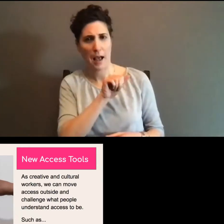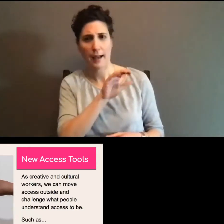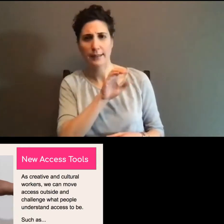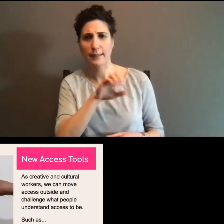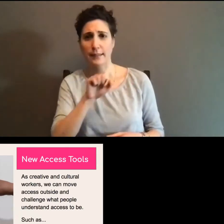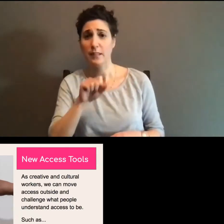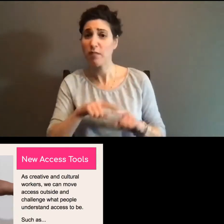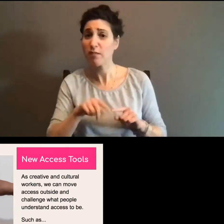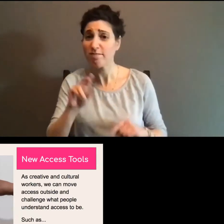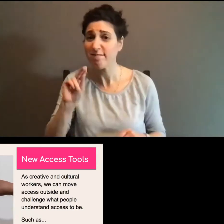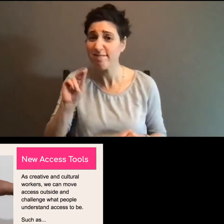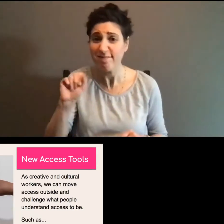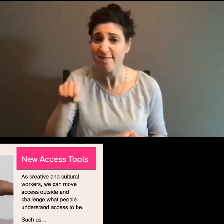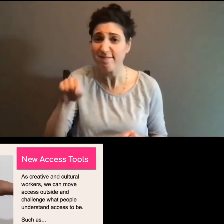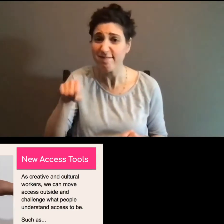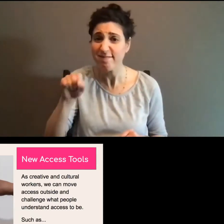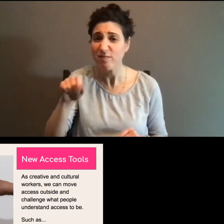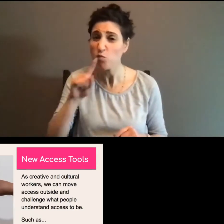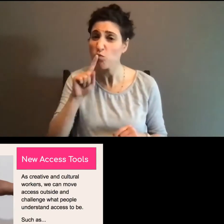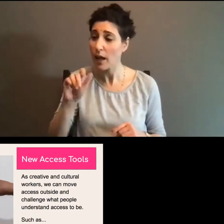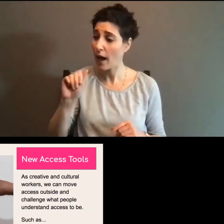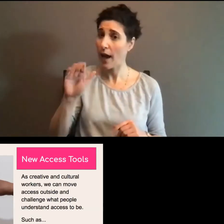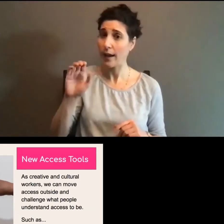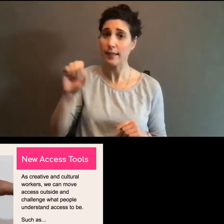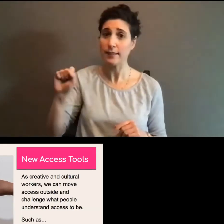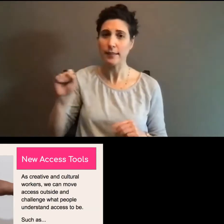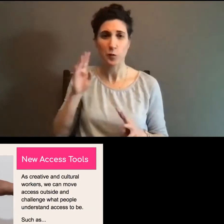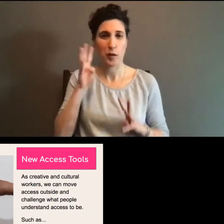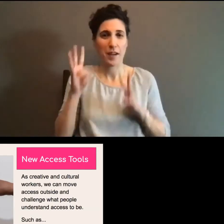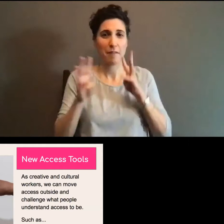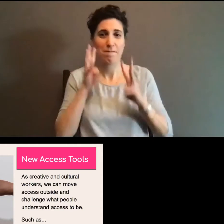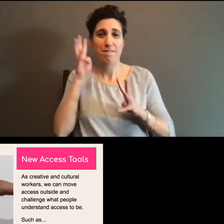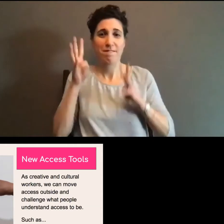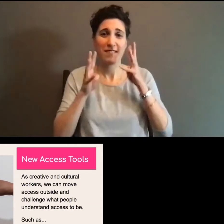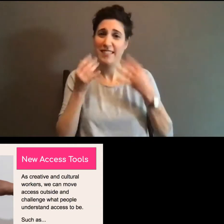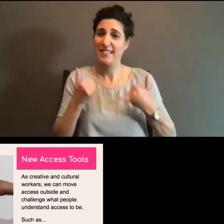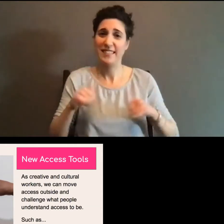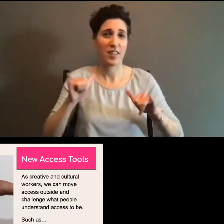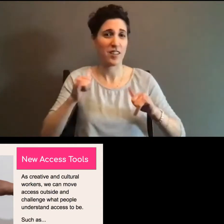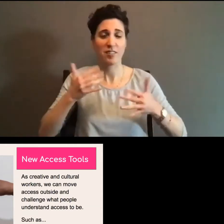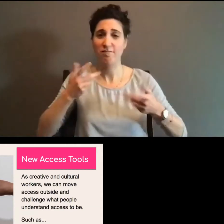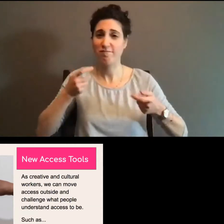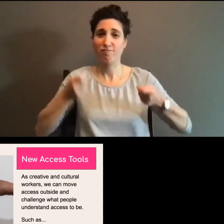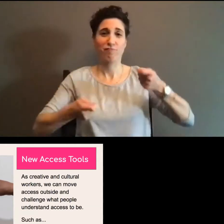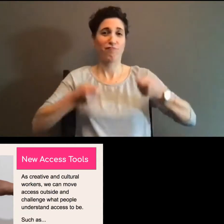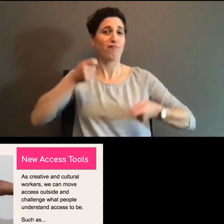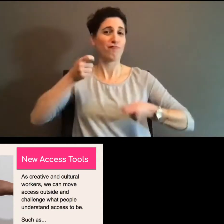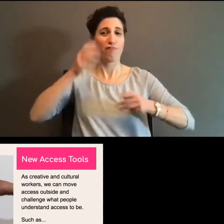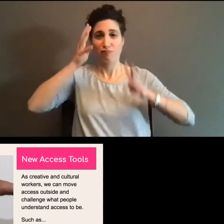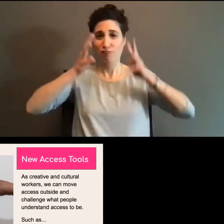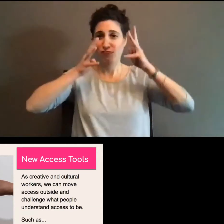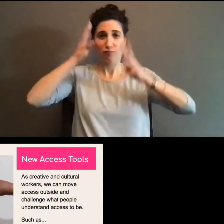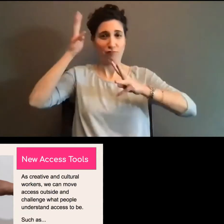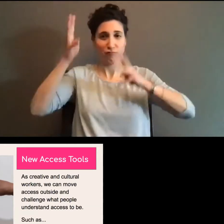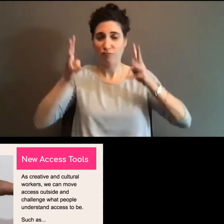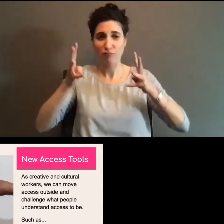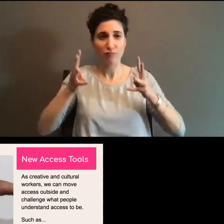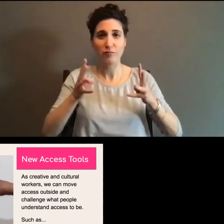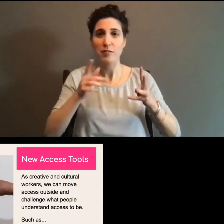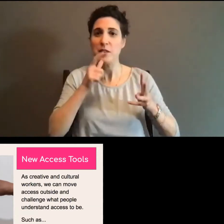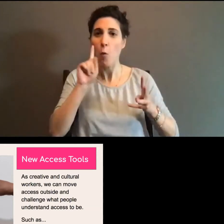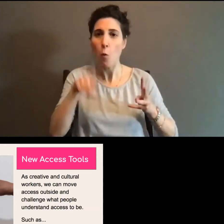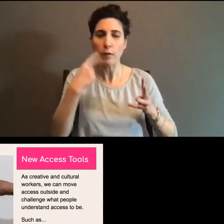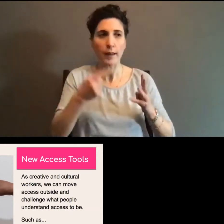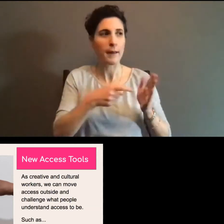uh, but the thing is access is a creative field. Uh, it's something we have to move outside of the